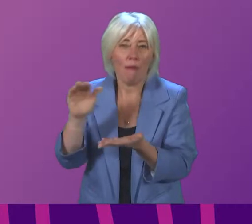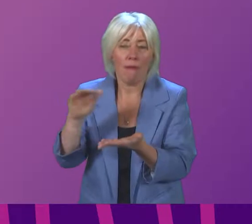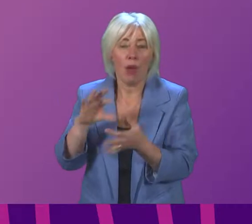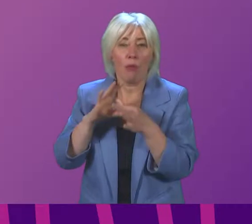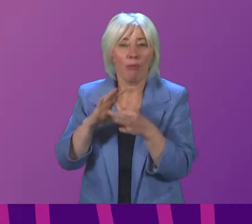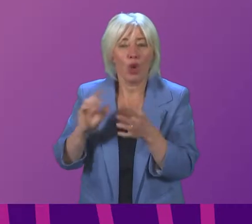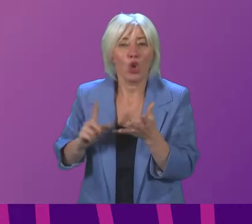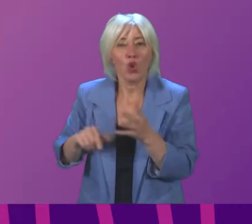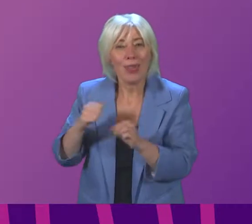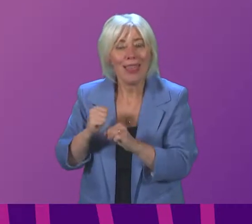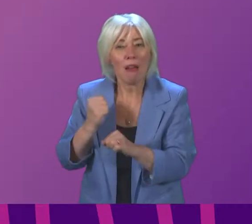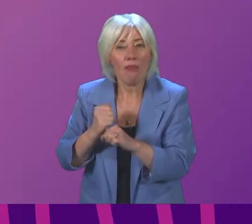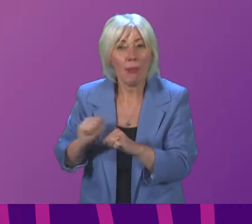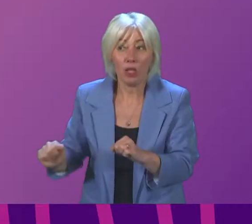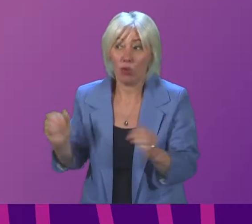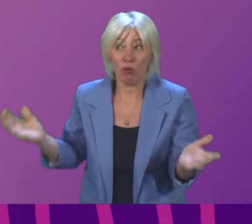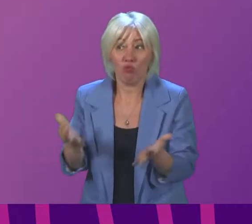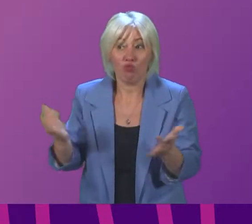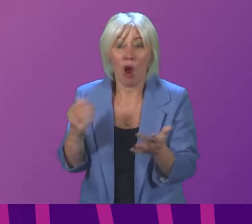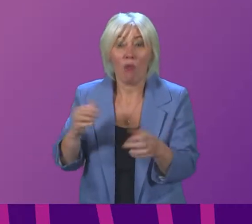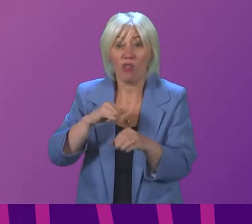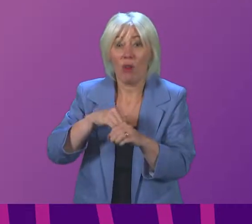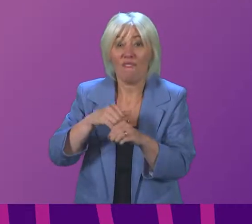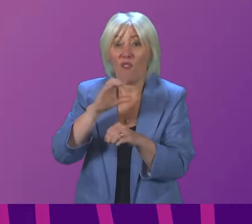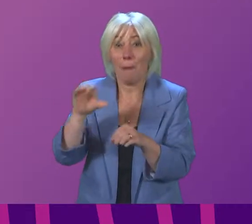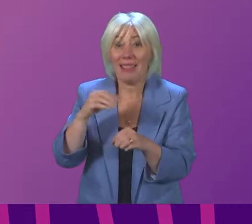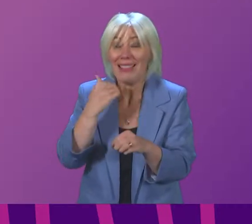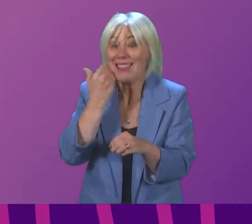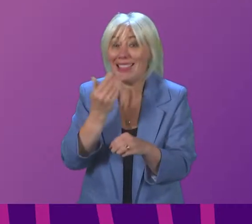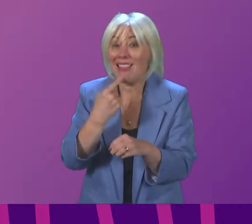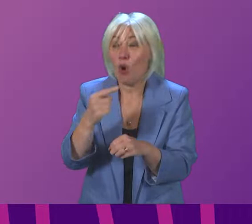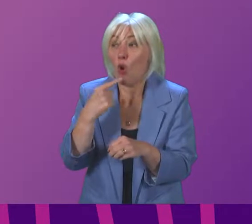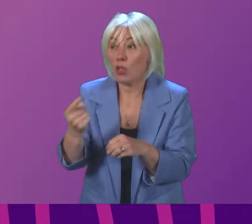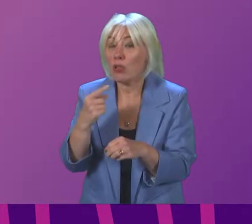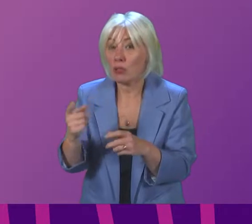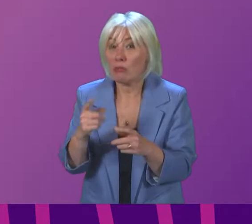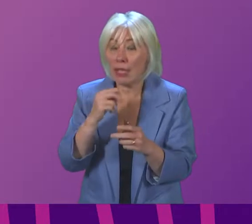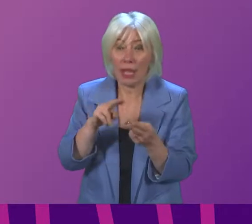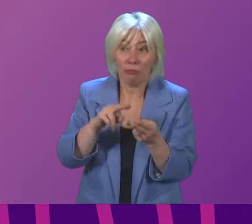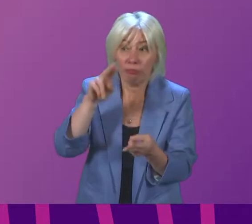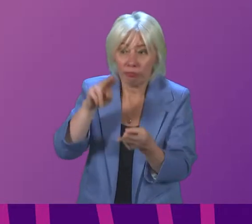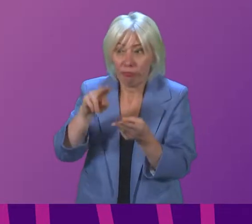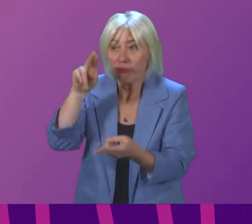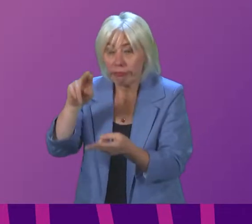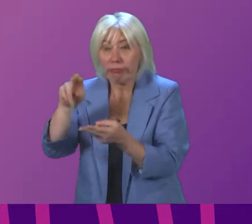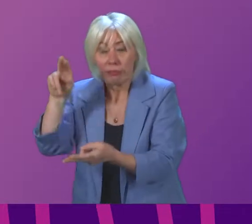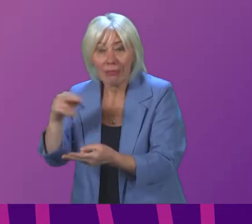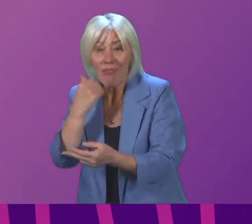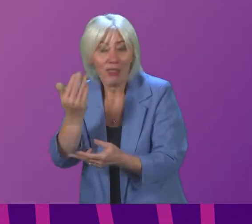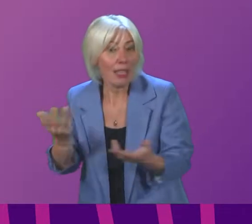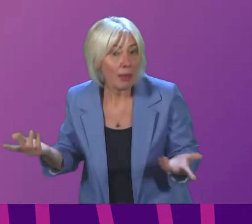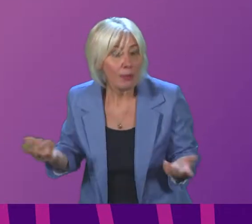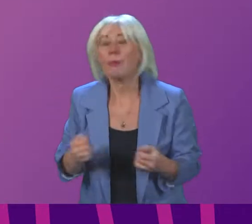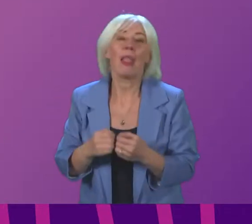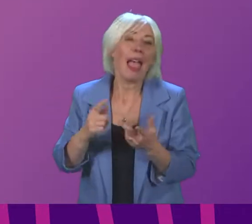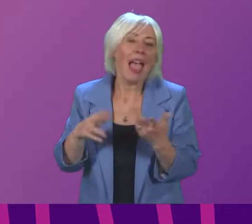to encourage pharmacies to place daily orders and increase the amount of tests they are able to order each day where needed in the event